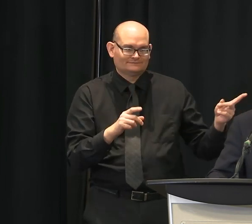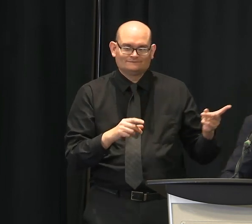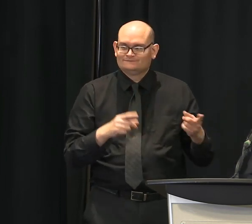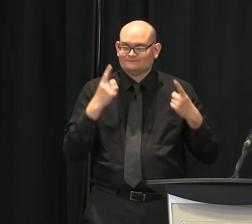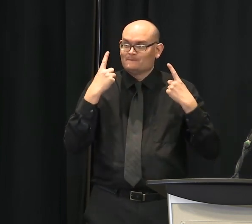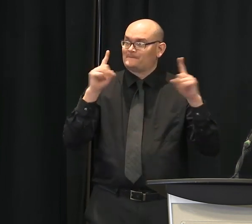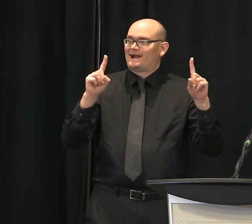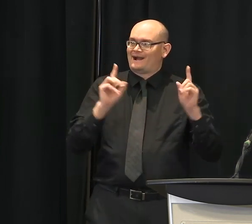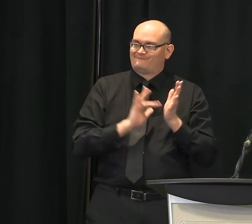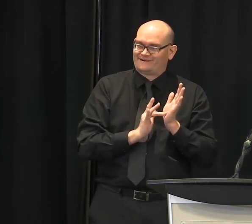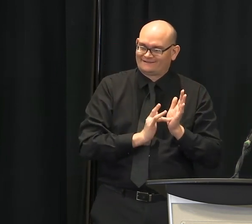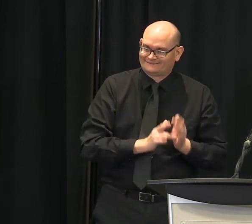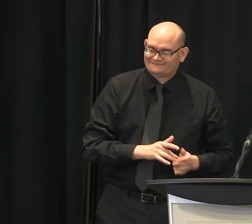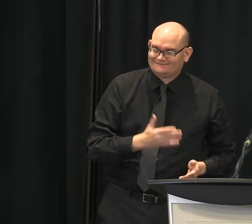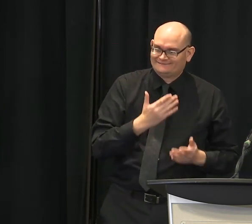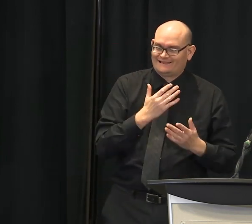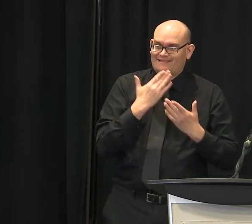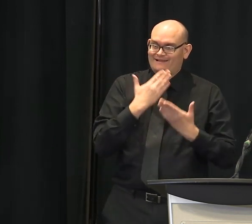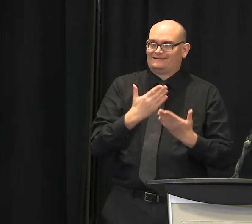Good. Okay.